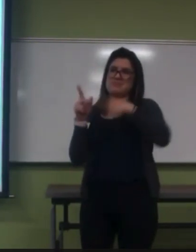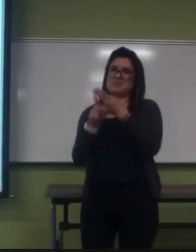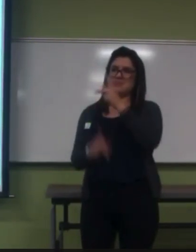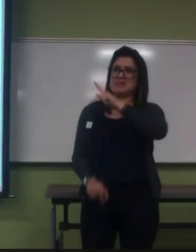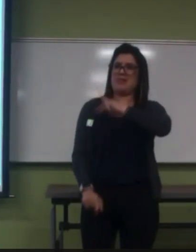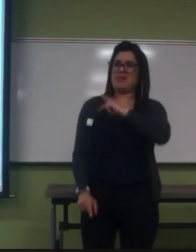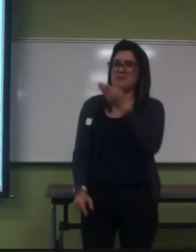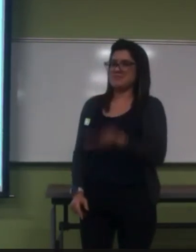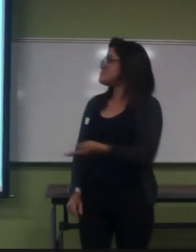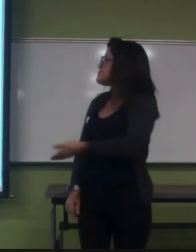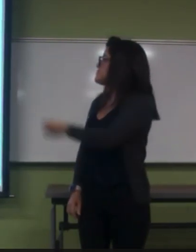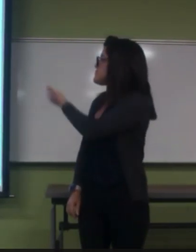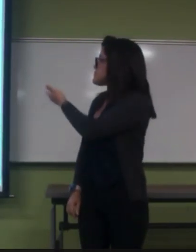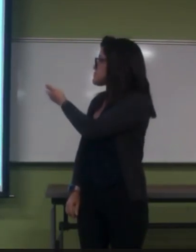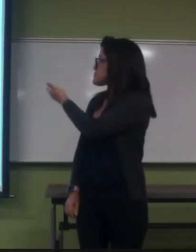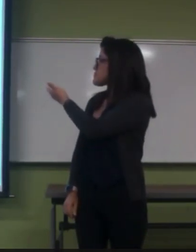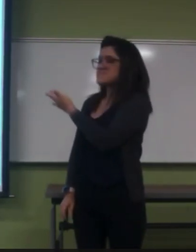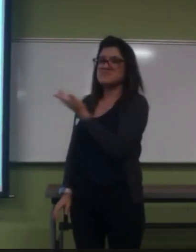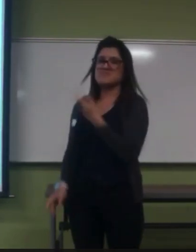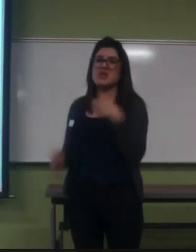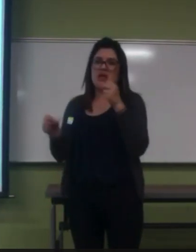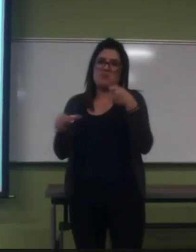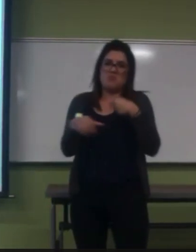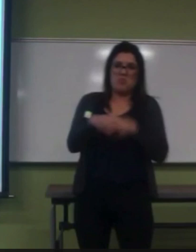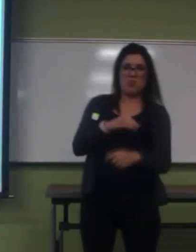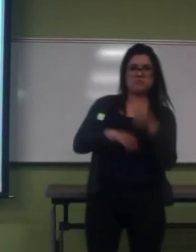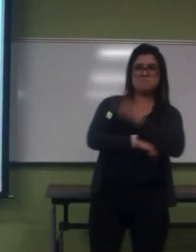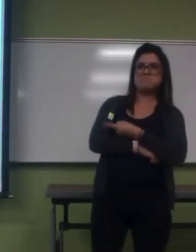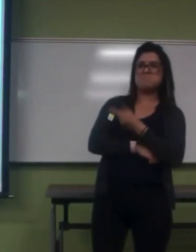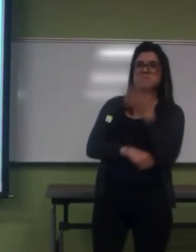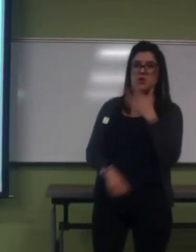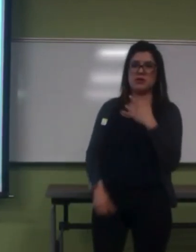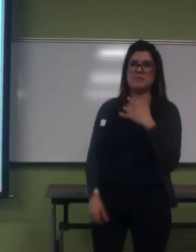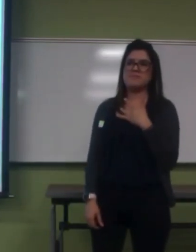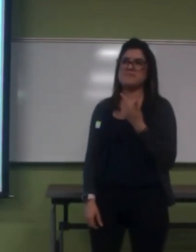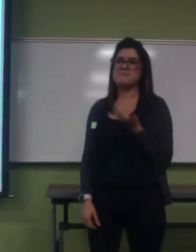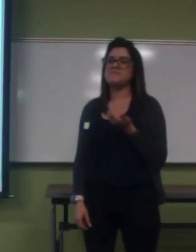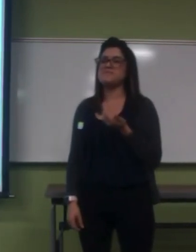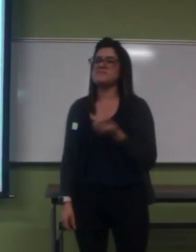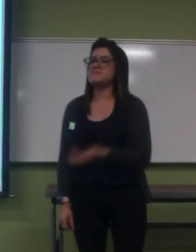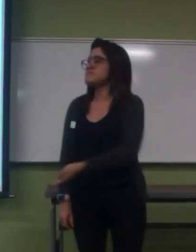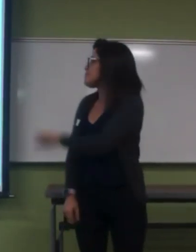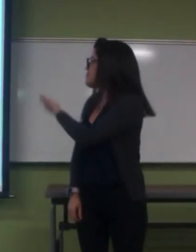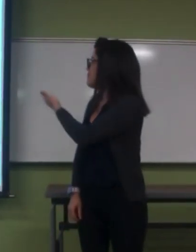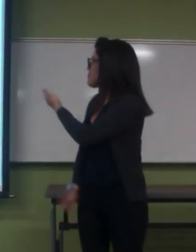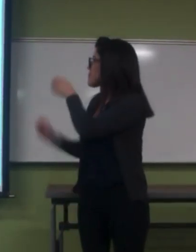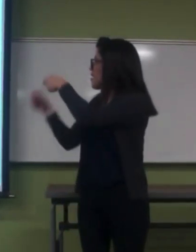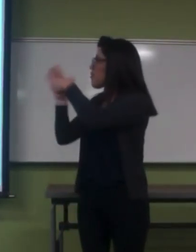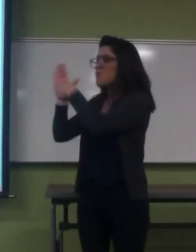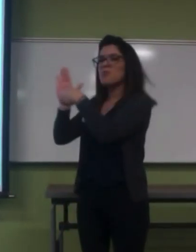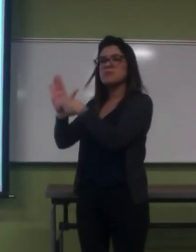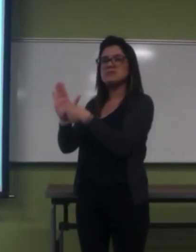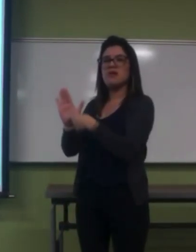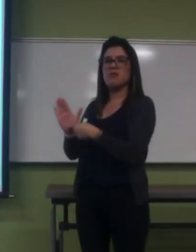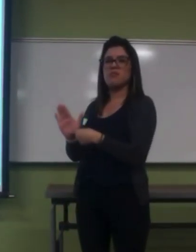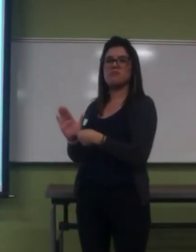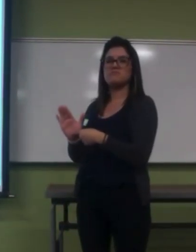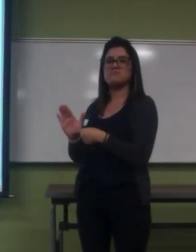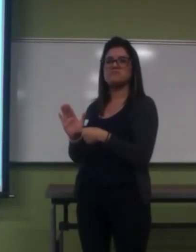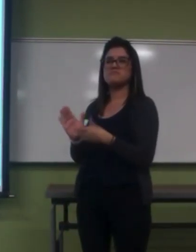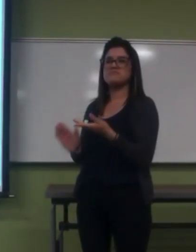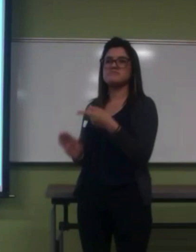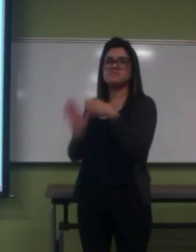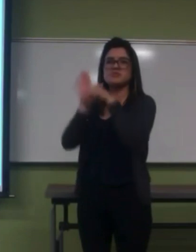but, and it also depends on who you are. So, these are the different symbols that represent the 12